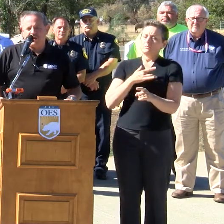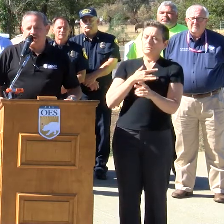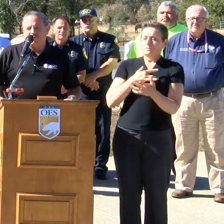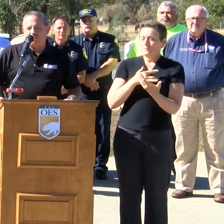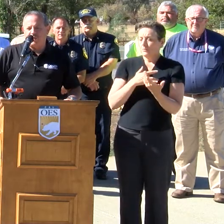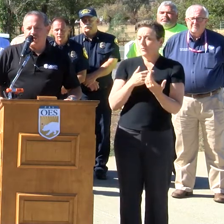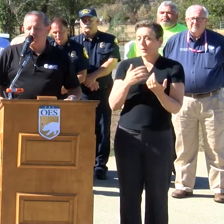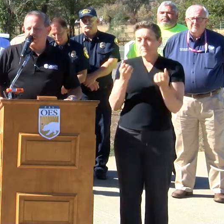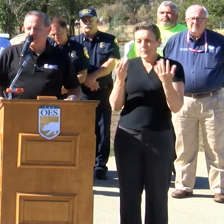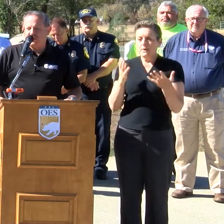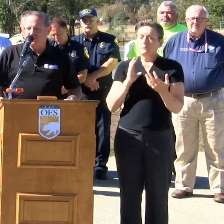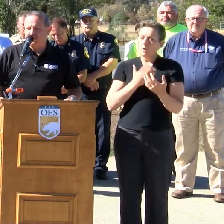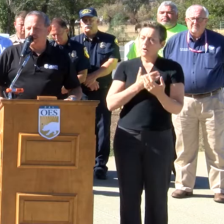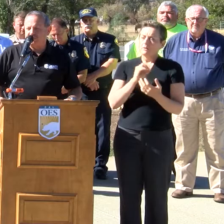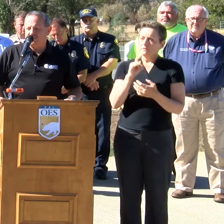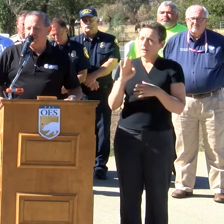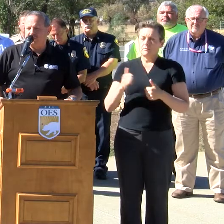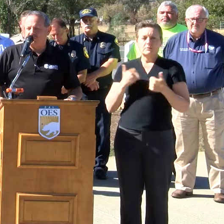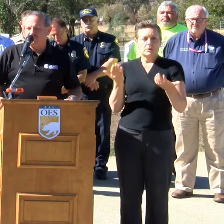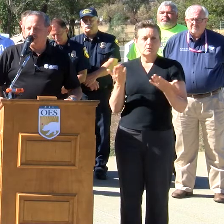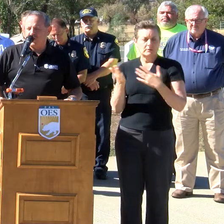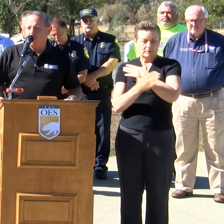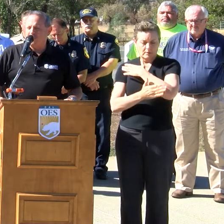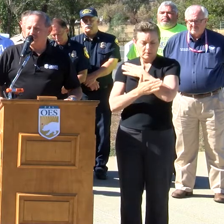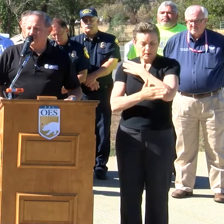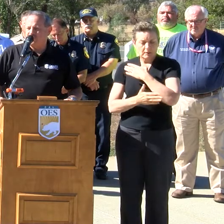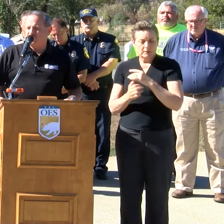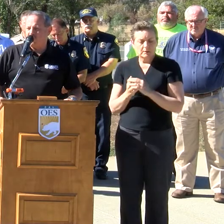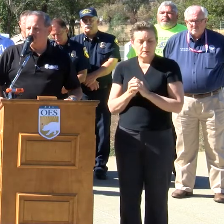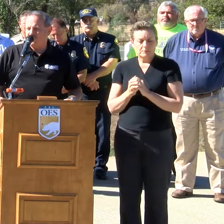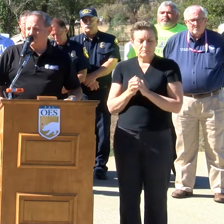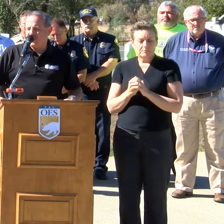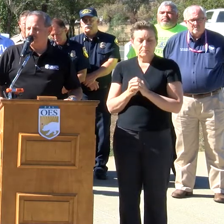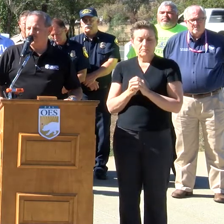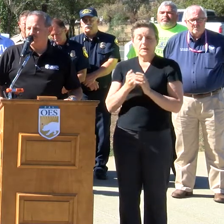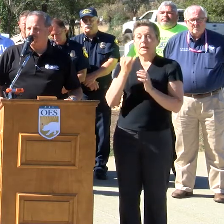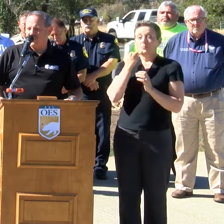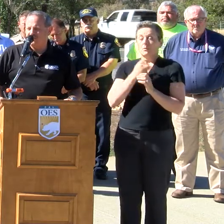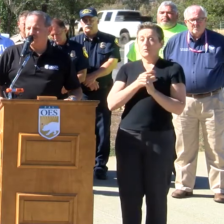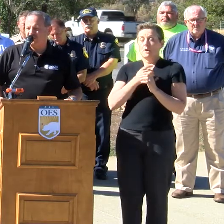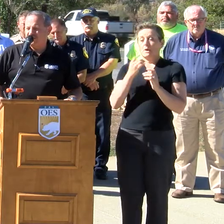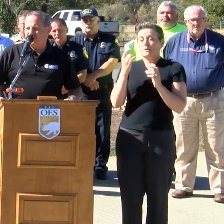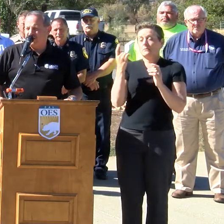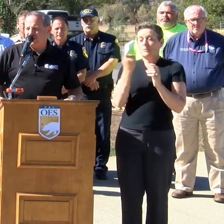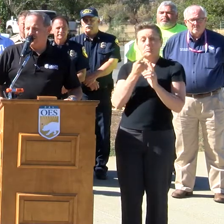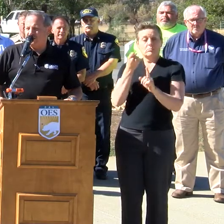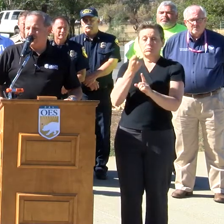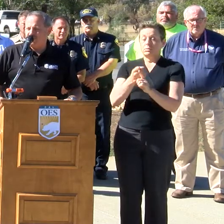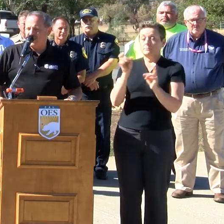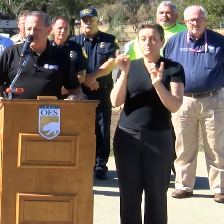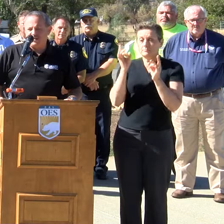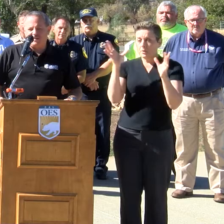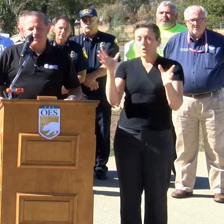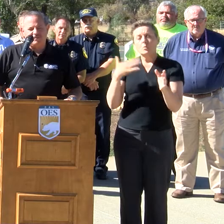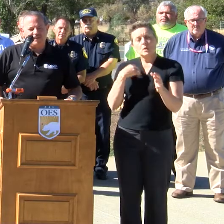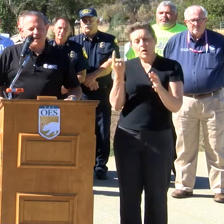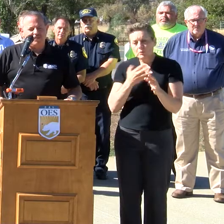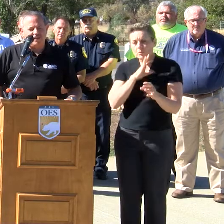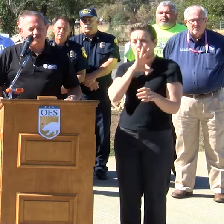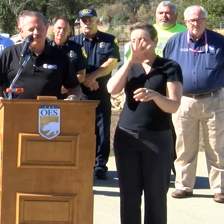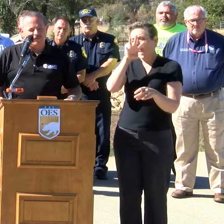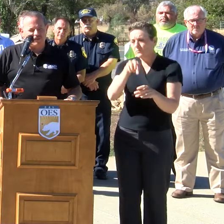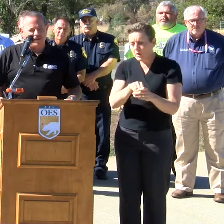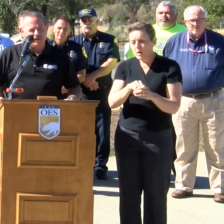And we really want to always lean forward to be able to address the unmet needs